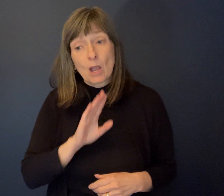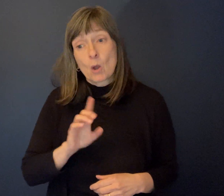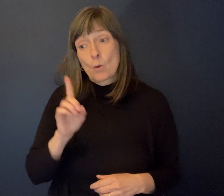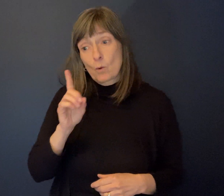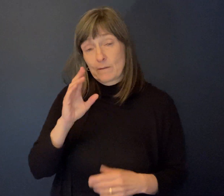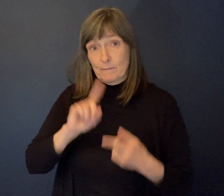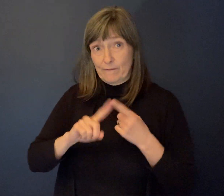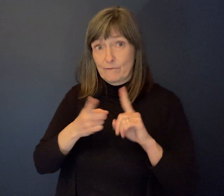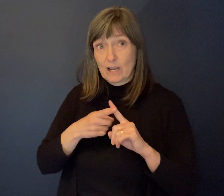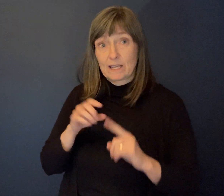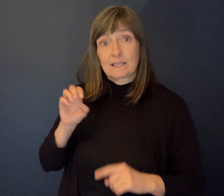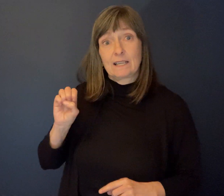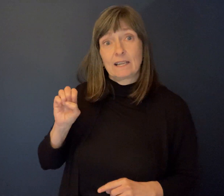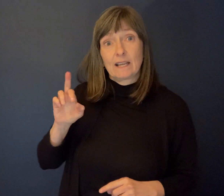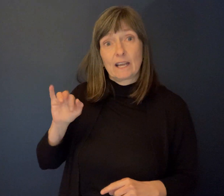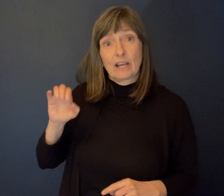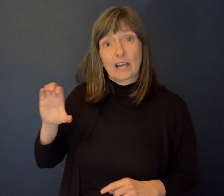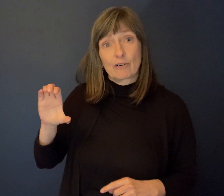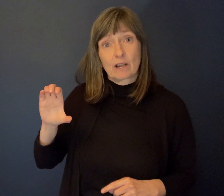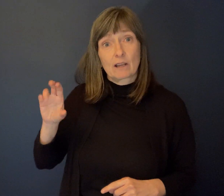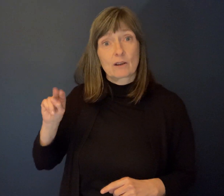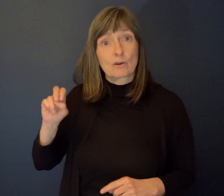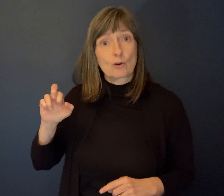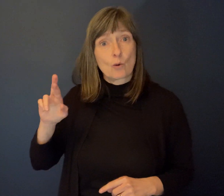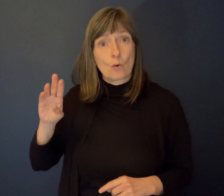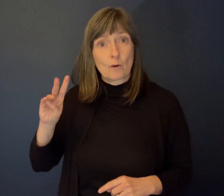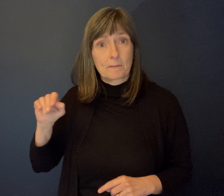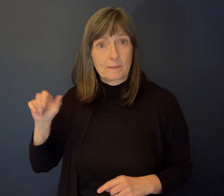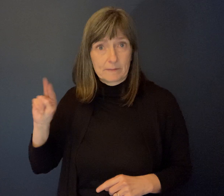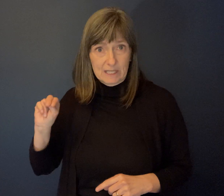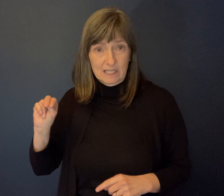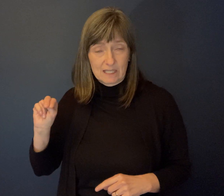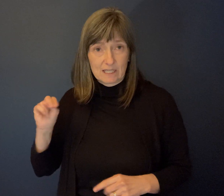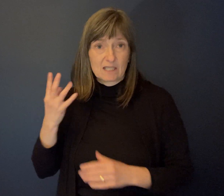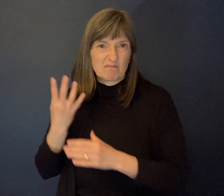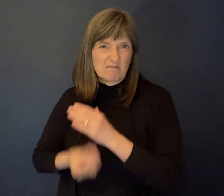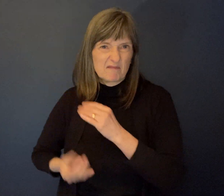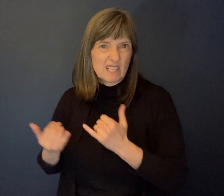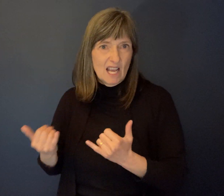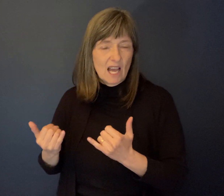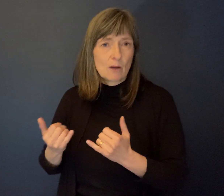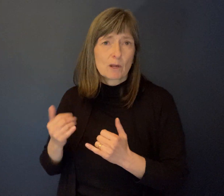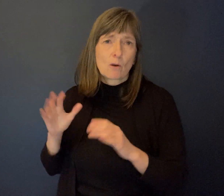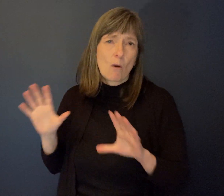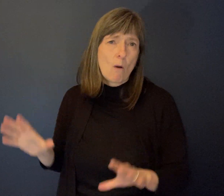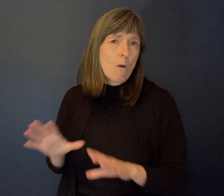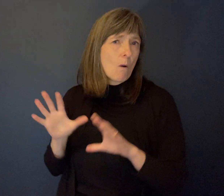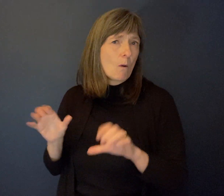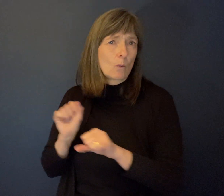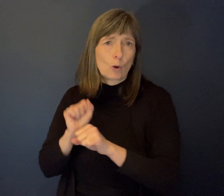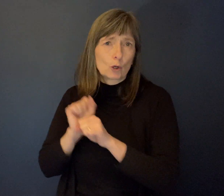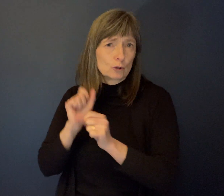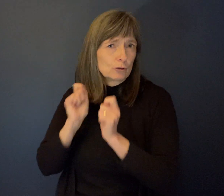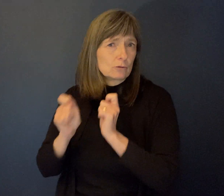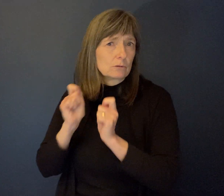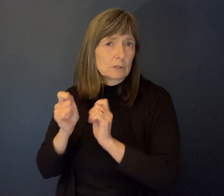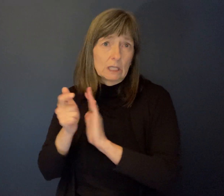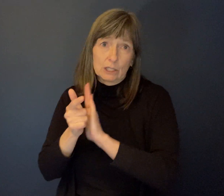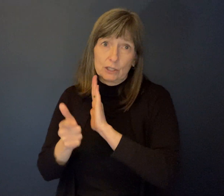and Eric was just an amazing man. He's no longer with us now. Eric did such an amount of work around legislation and work at a national